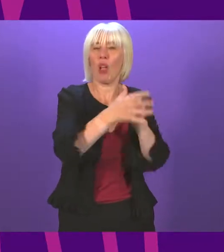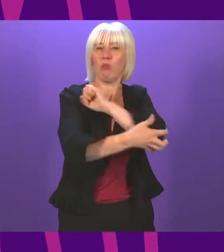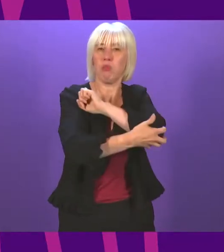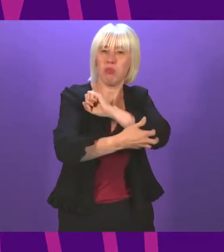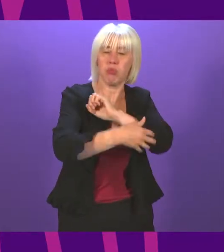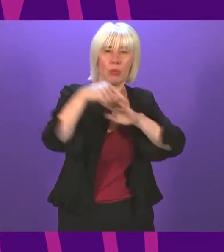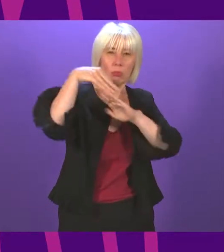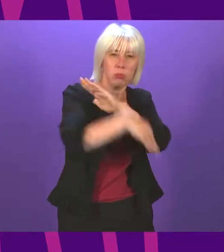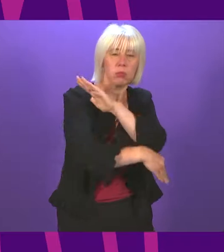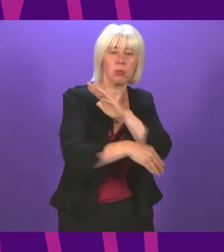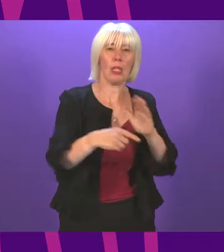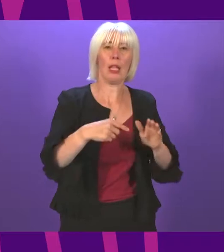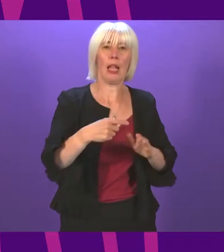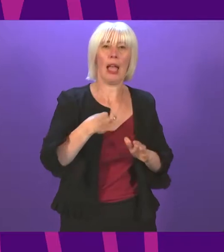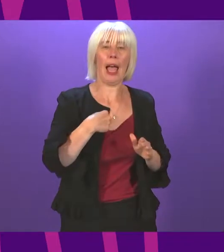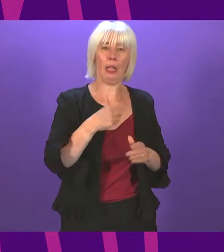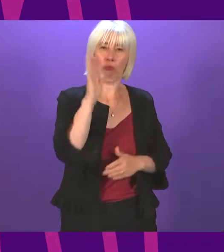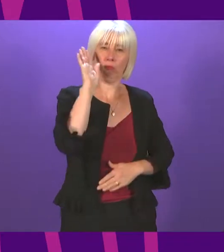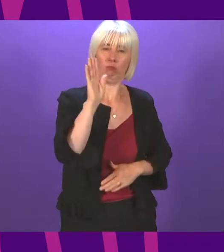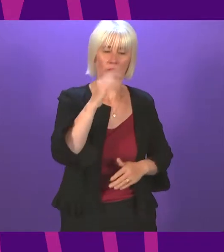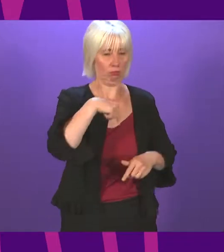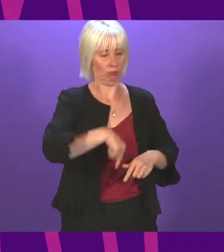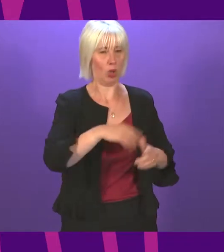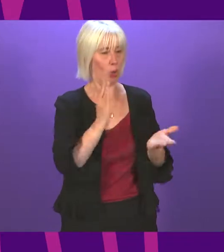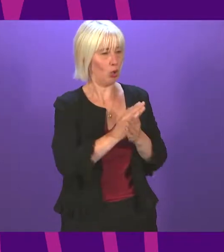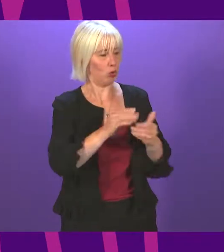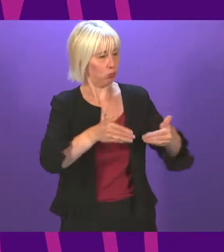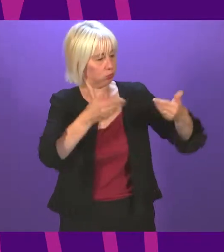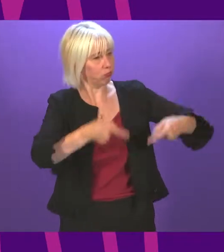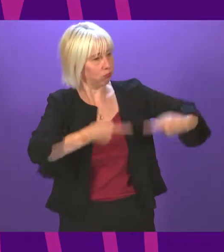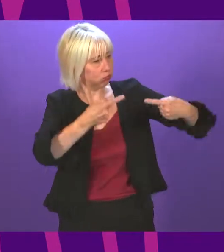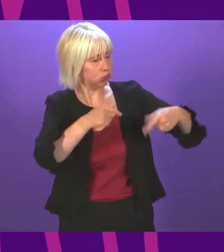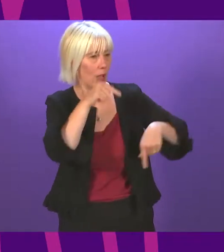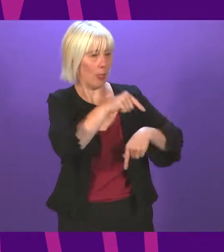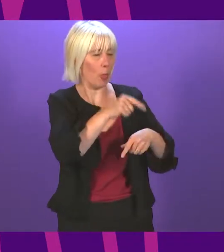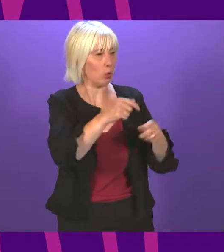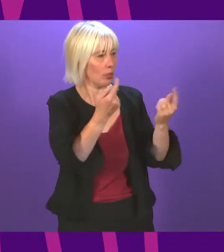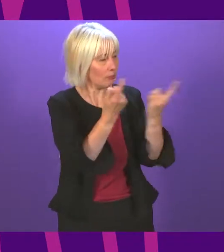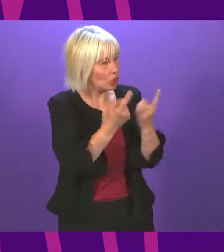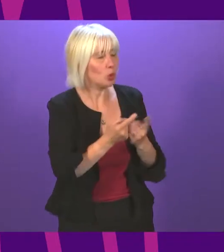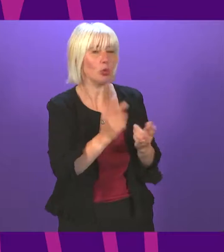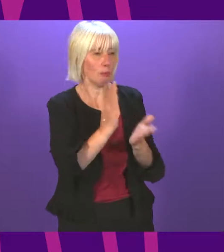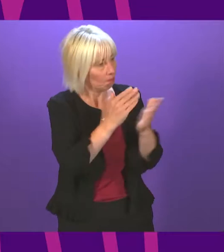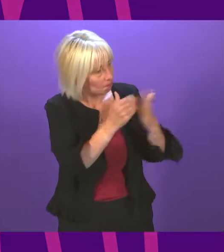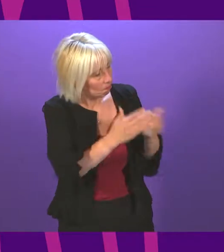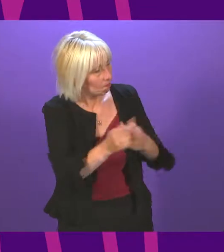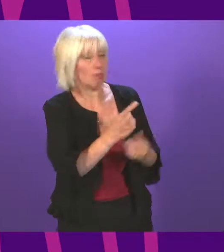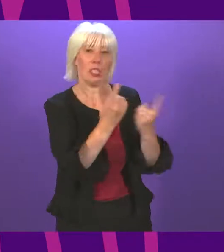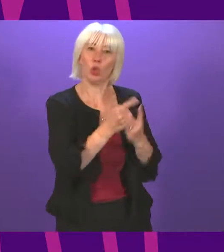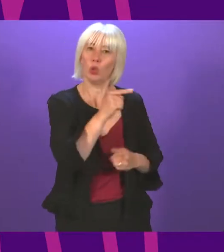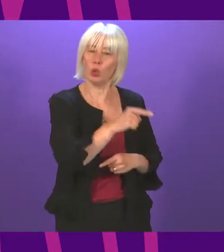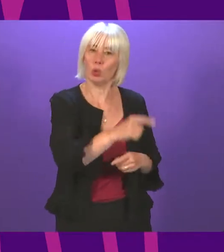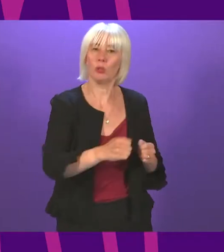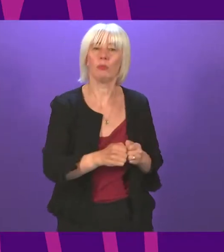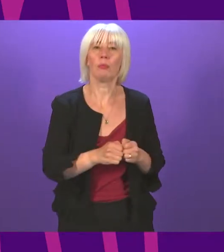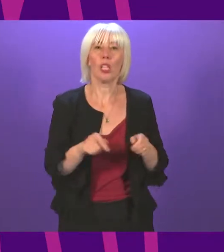I stood for election to vote for policies that will directly tackle this. I am glad that these measures and others like it do just that. Related